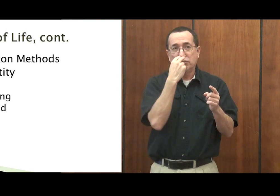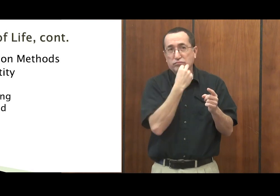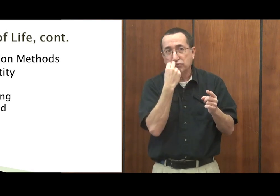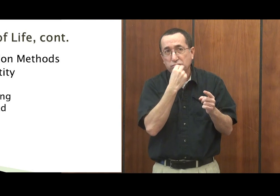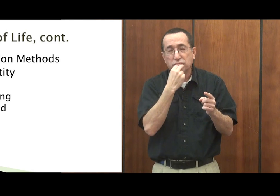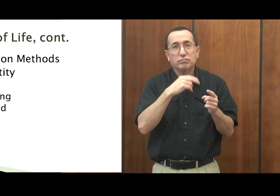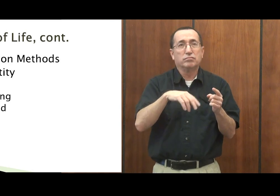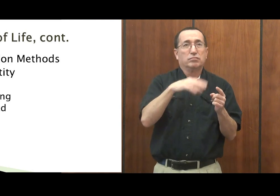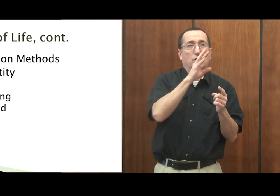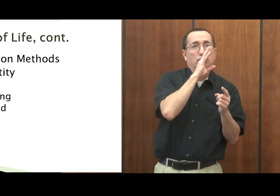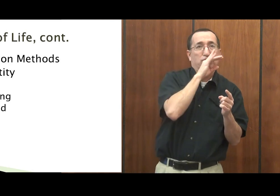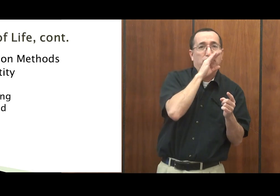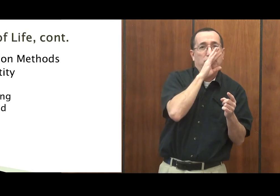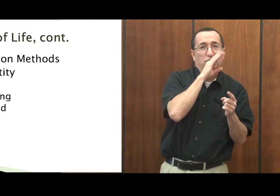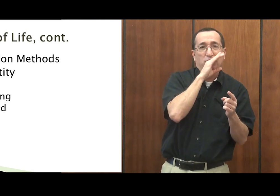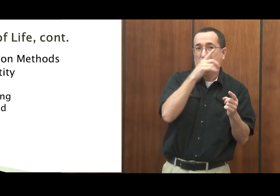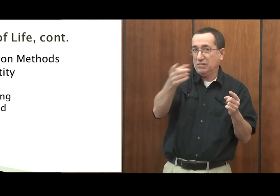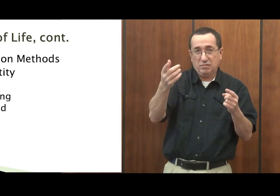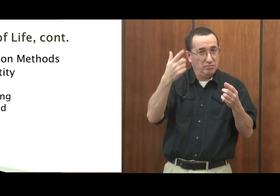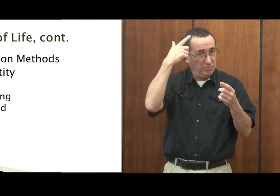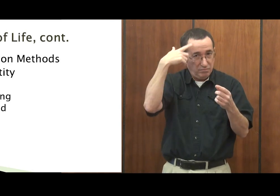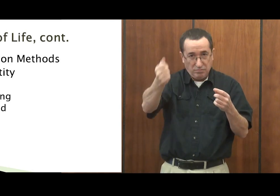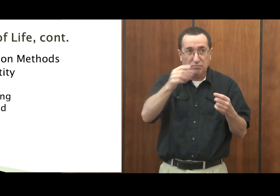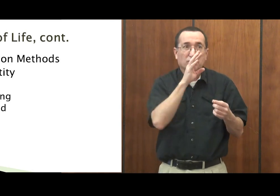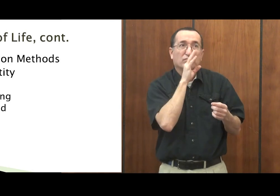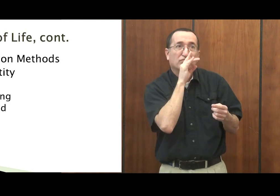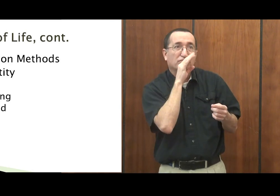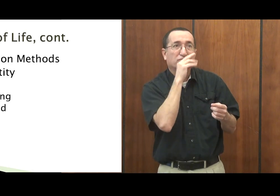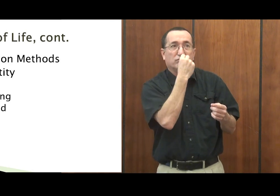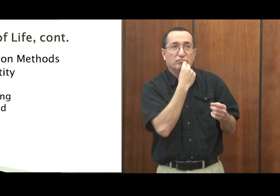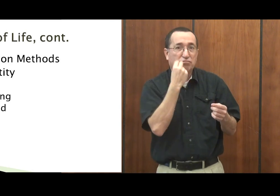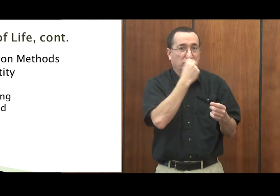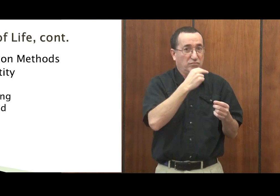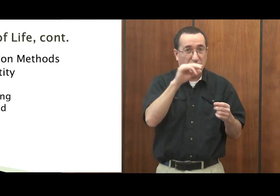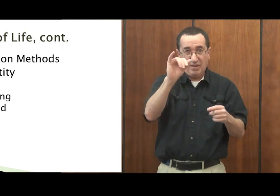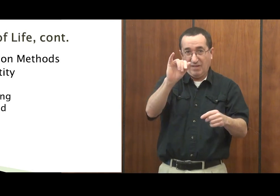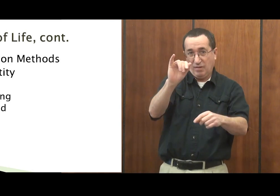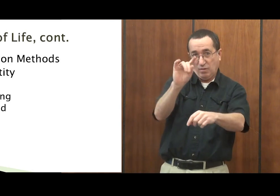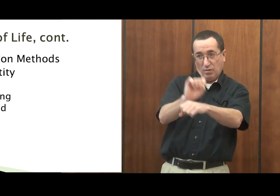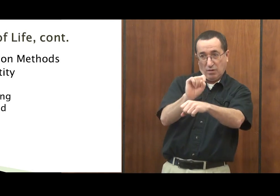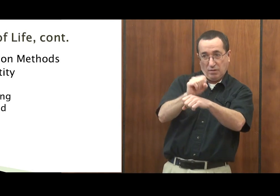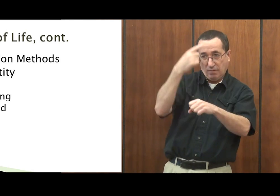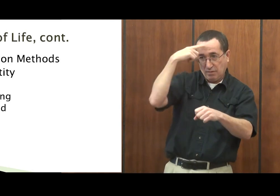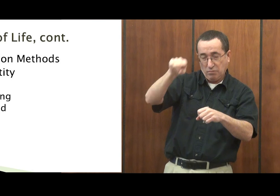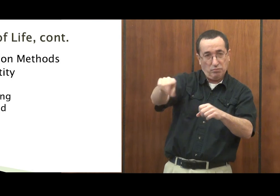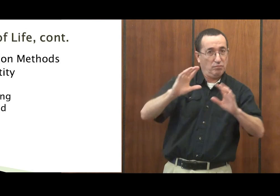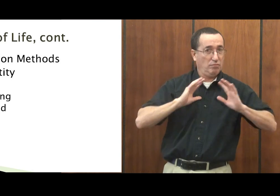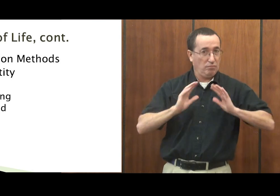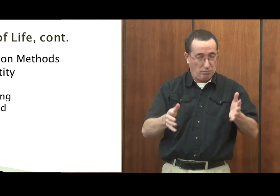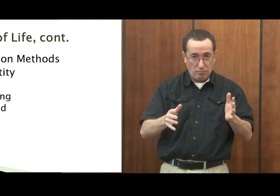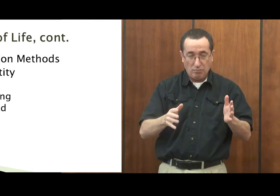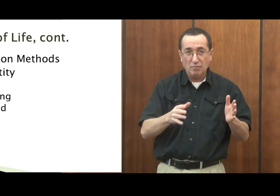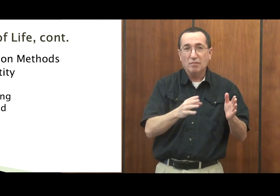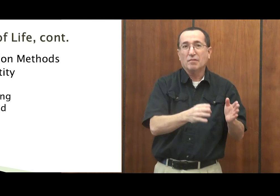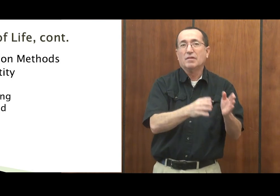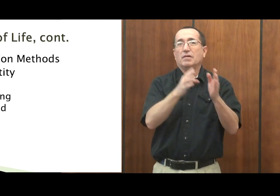If you're able to lip read, able to speak very well, that's the way you're going to go. If it works for you, use it.